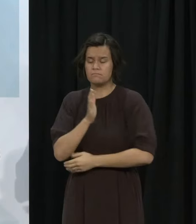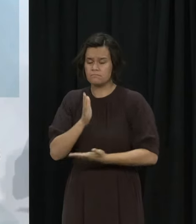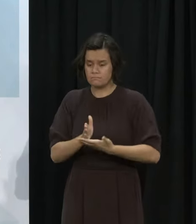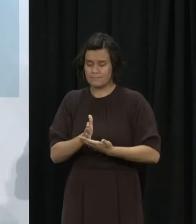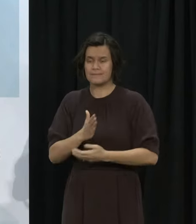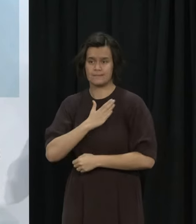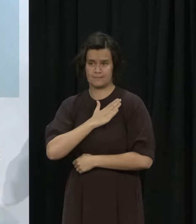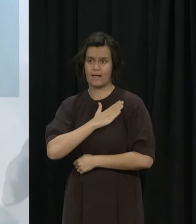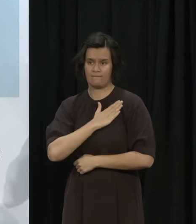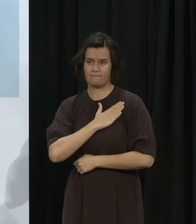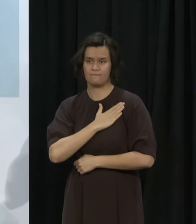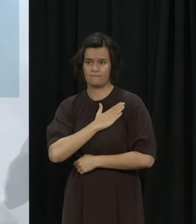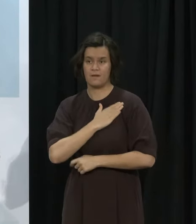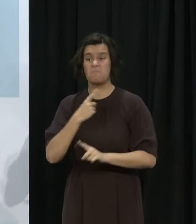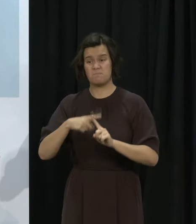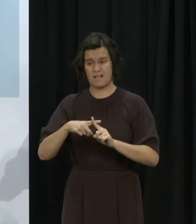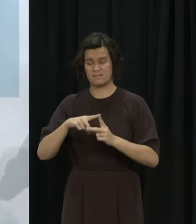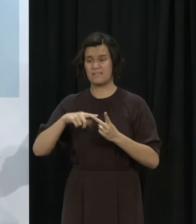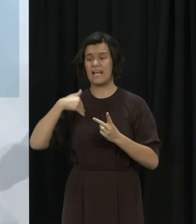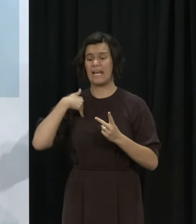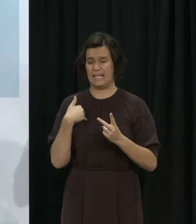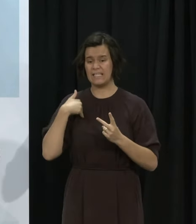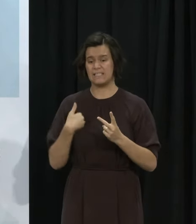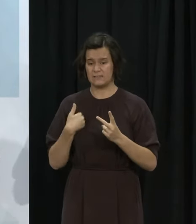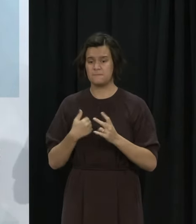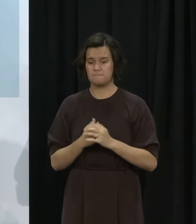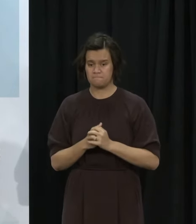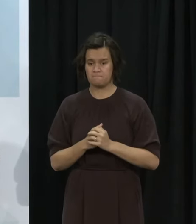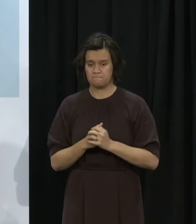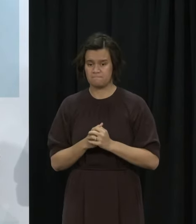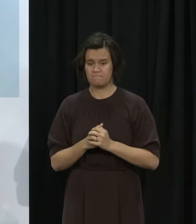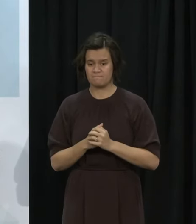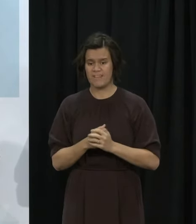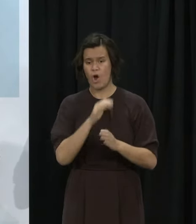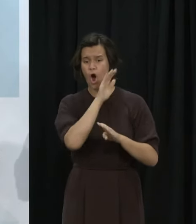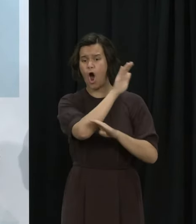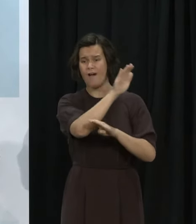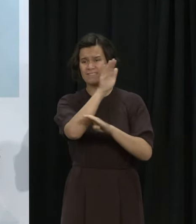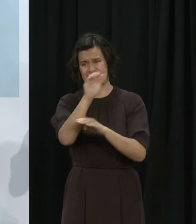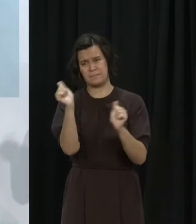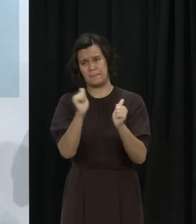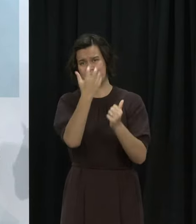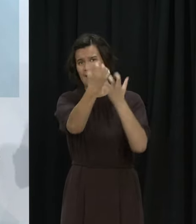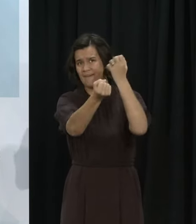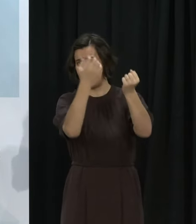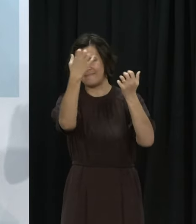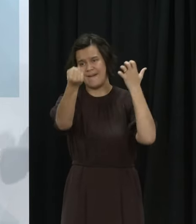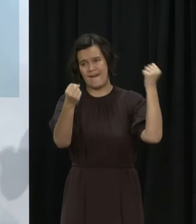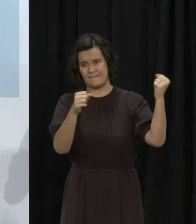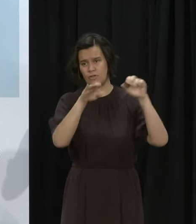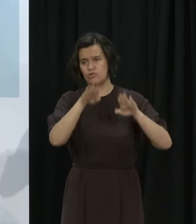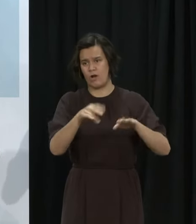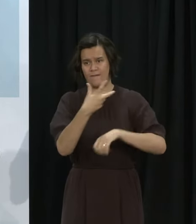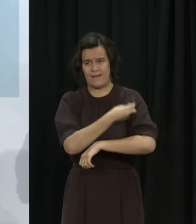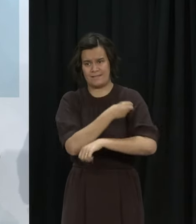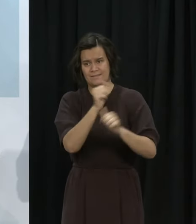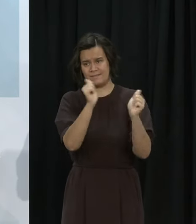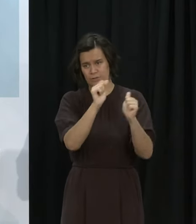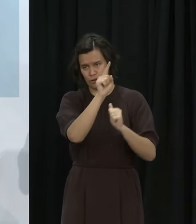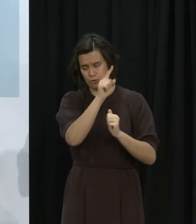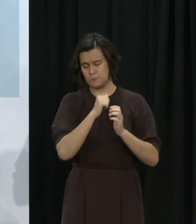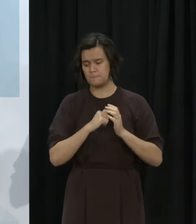Finally, to the traffic light system and the decisions that we made earlier this month, which remain as they were at that time at the moment.